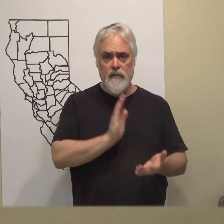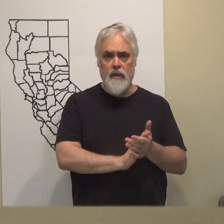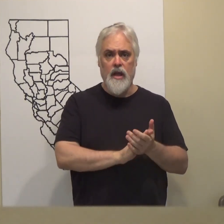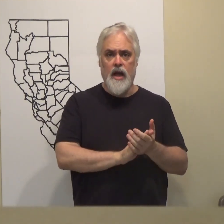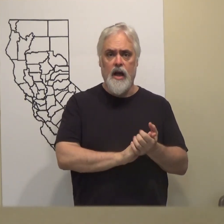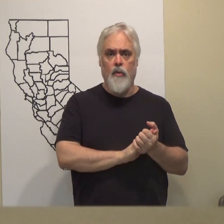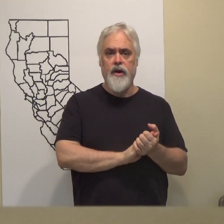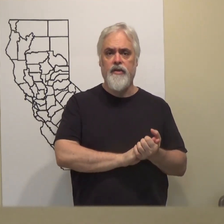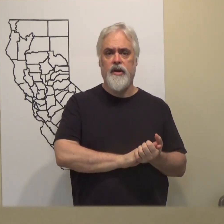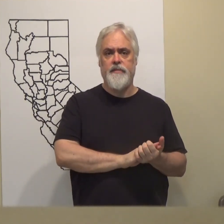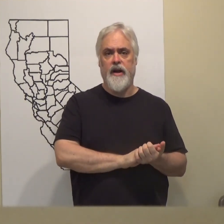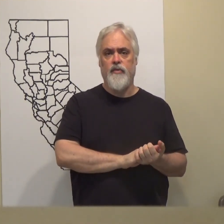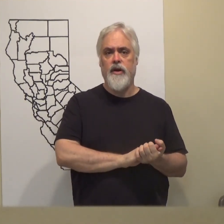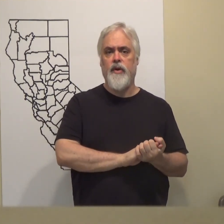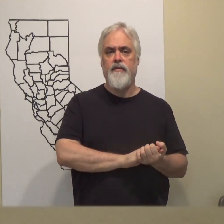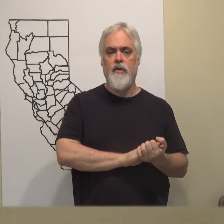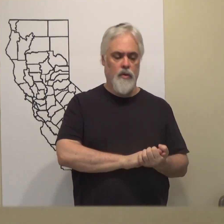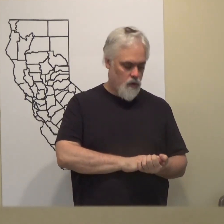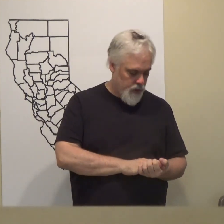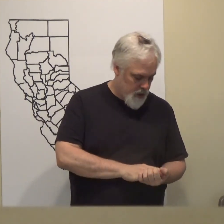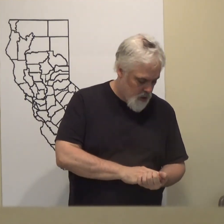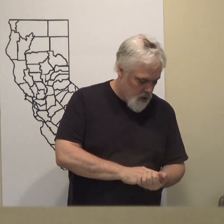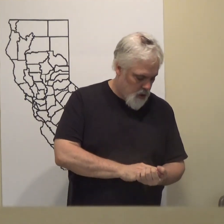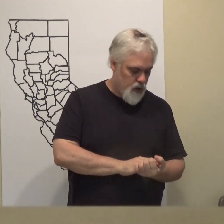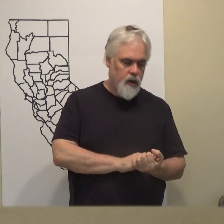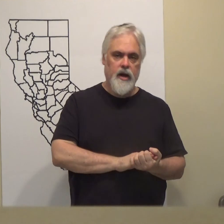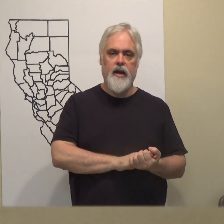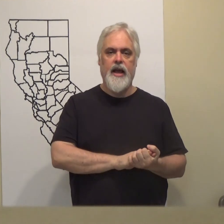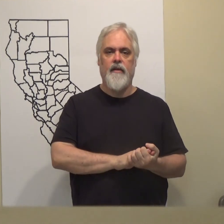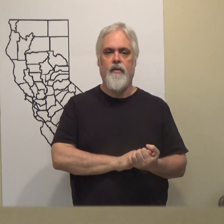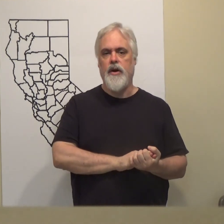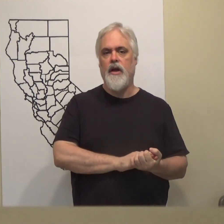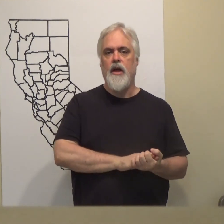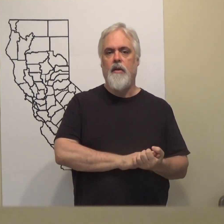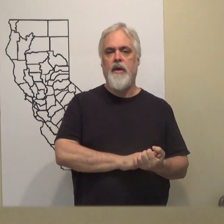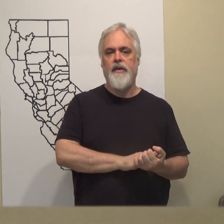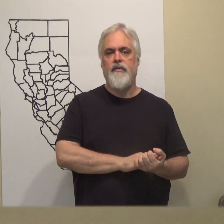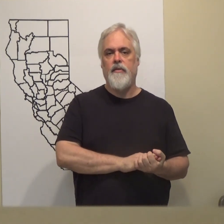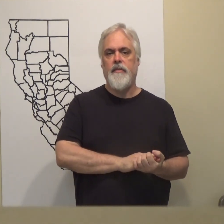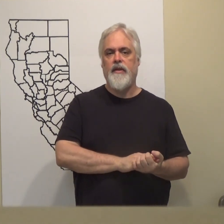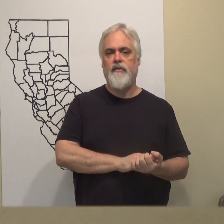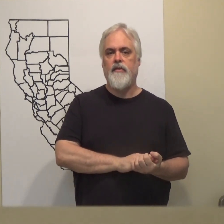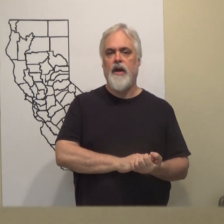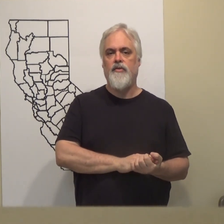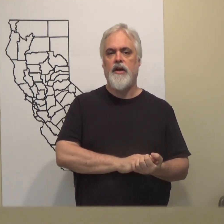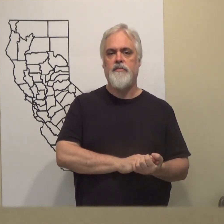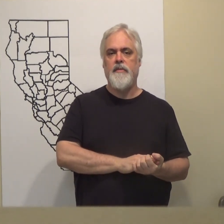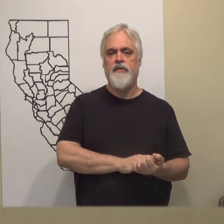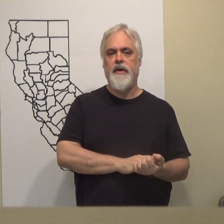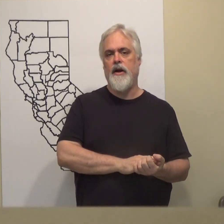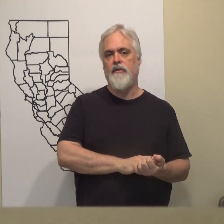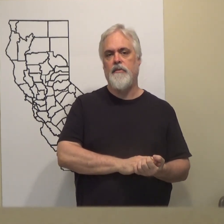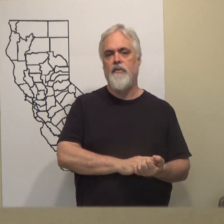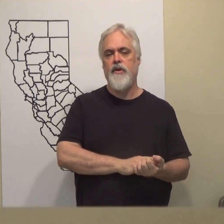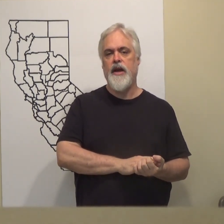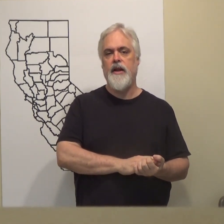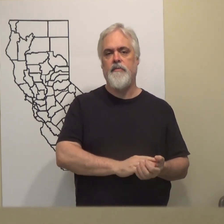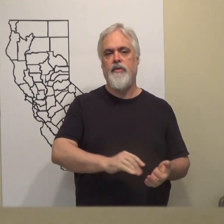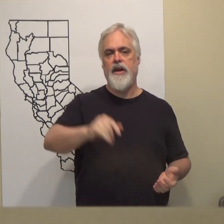Anyway, what is your experience? What have you only heard in California? Maybe it's trucks. Maybe it's your parents. When you got it, put it down